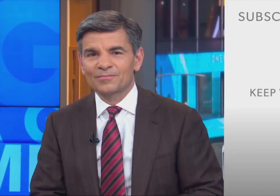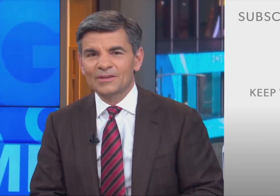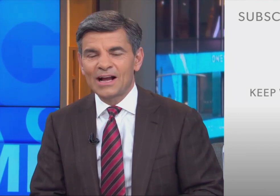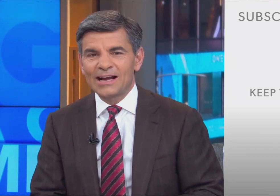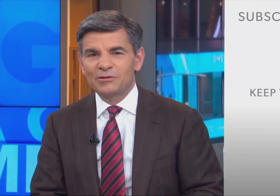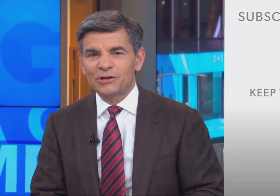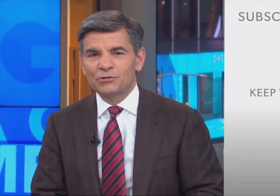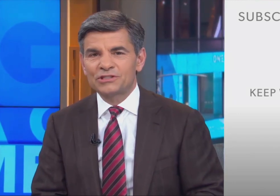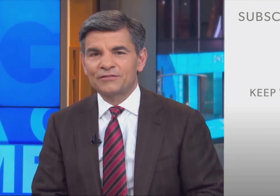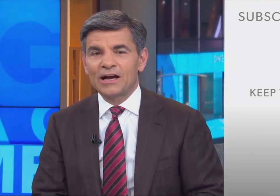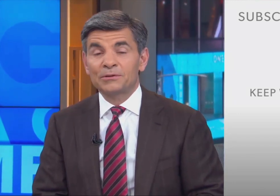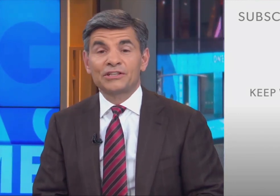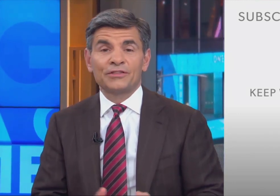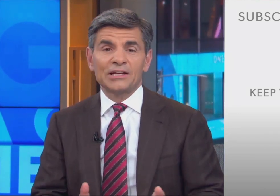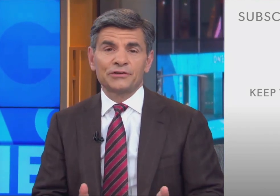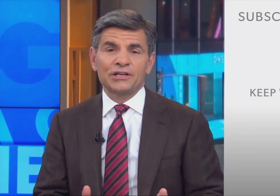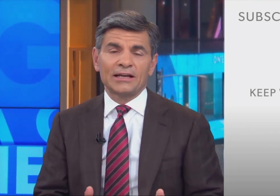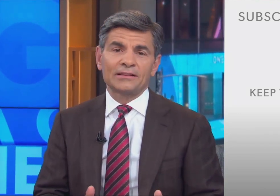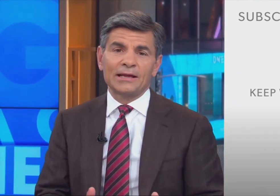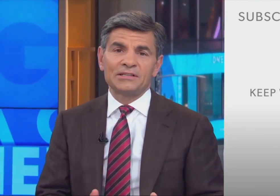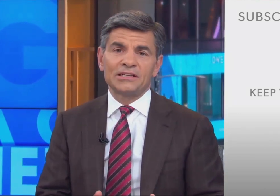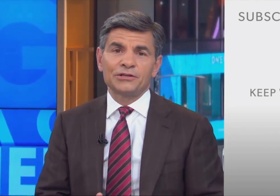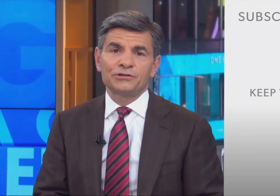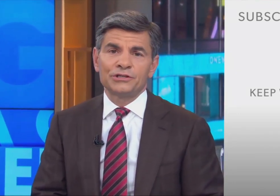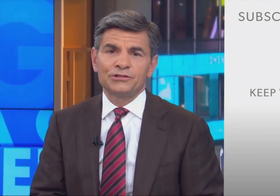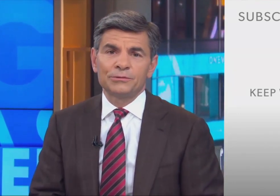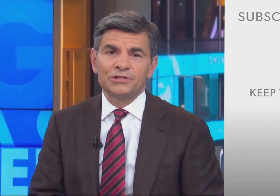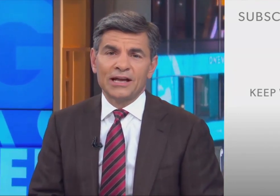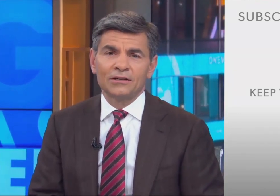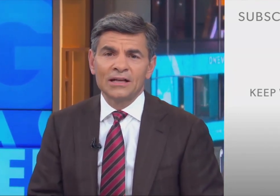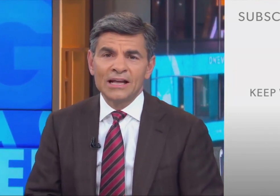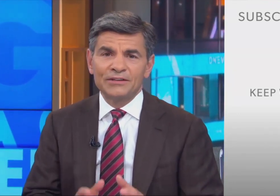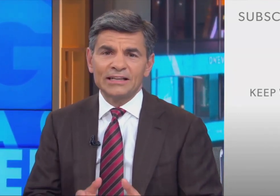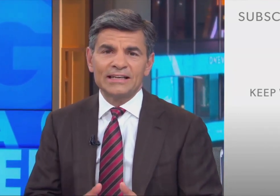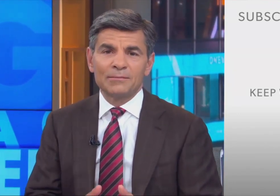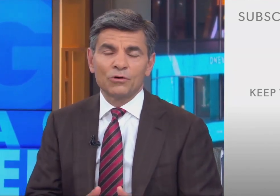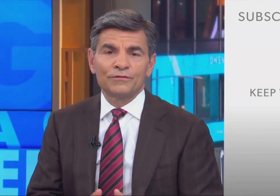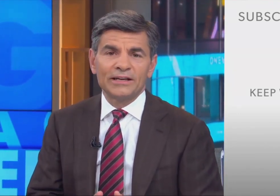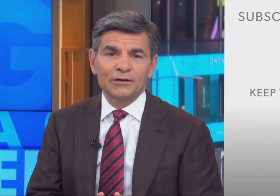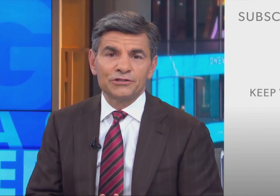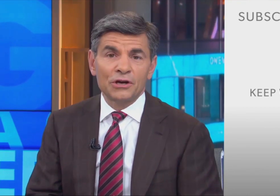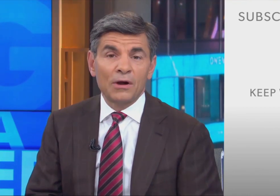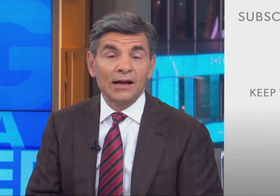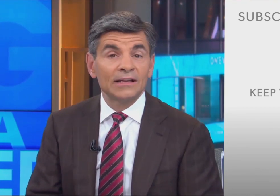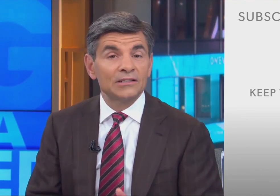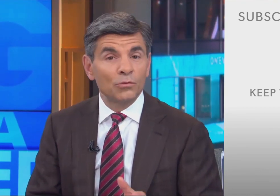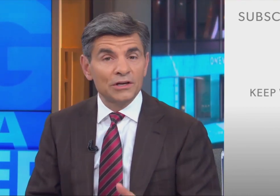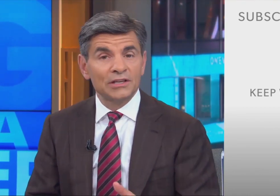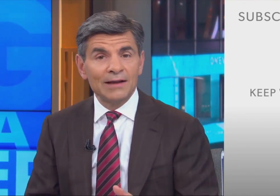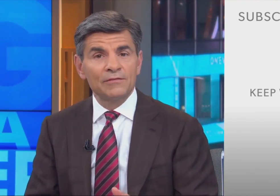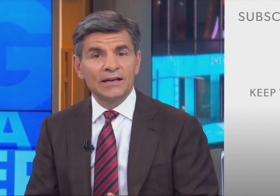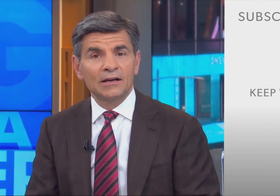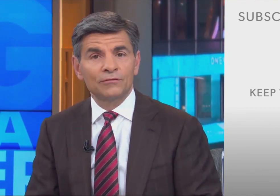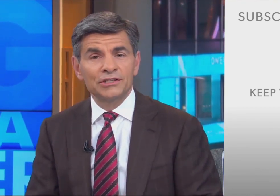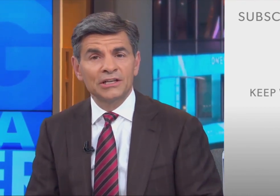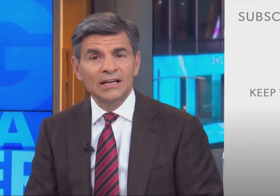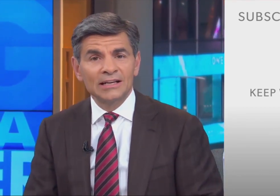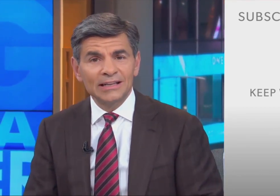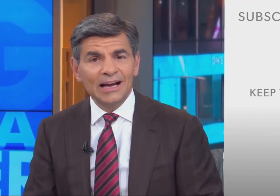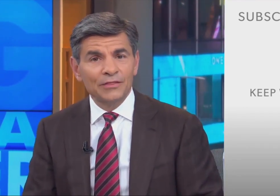Hi, everyone. George Stephanopoulos here. Thanks for checking out the ABC News YouTube channel. If you'd like to get more videos, show highlights, and watch live event coverage, click on